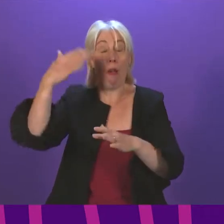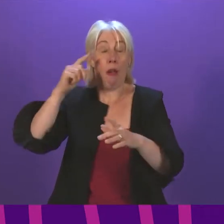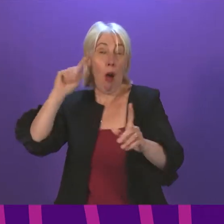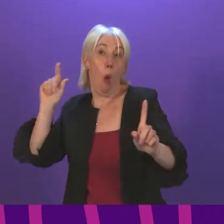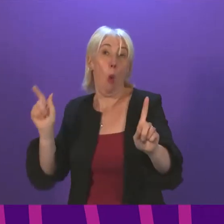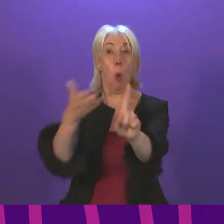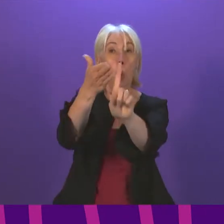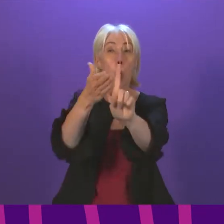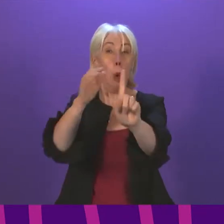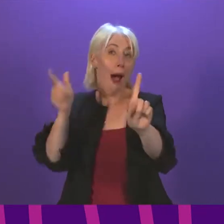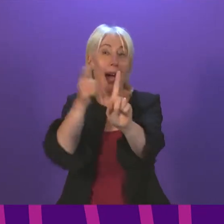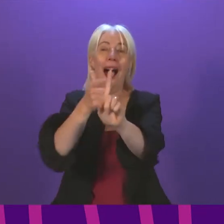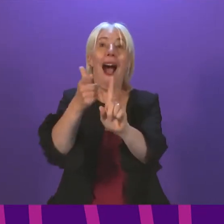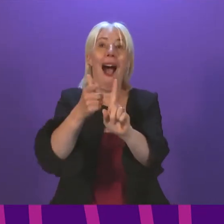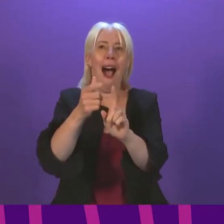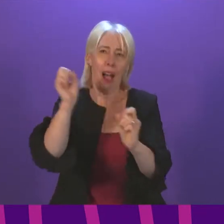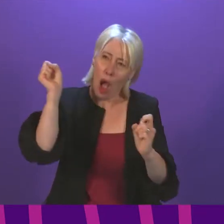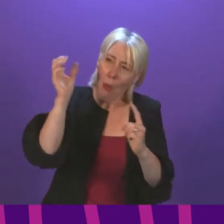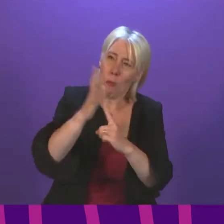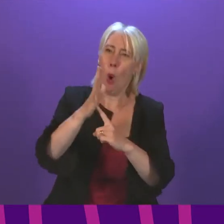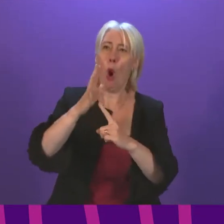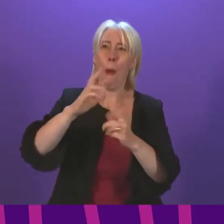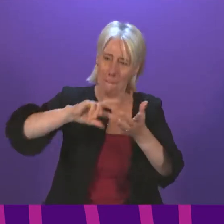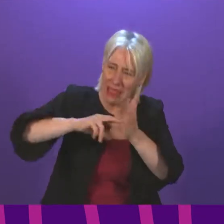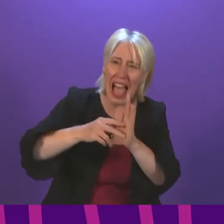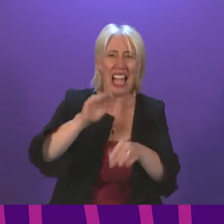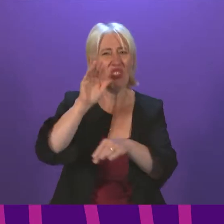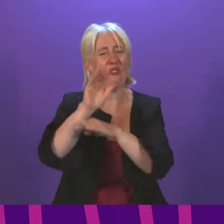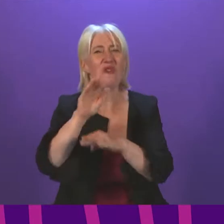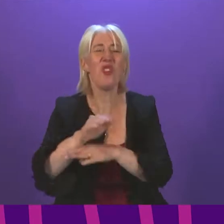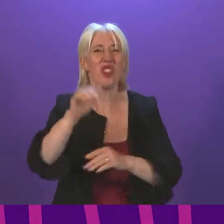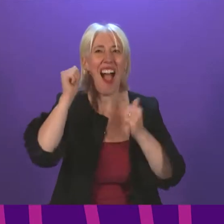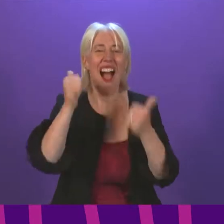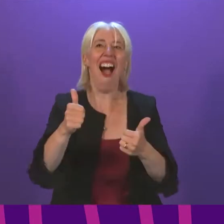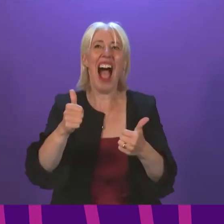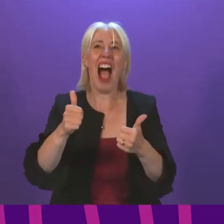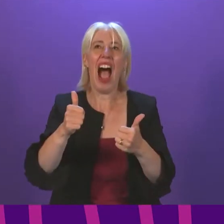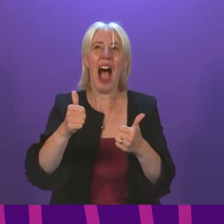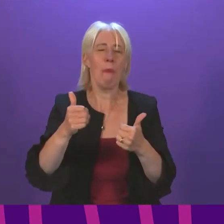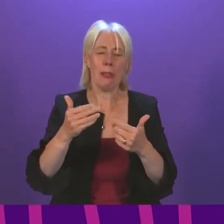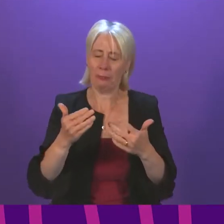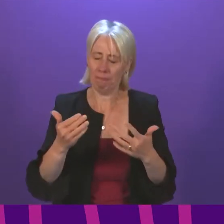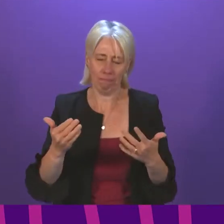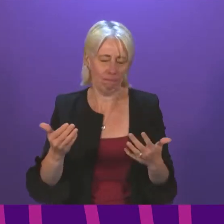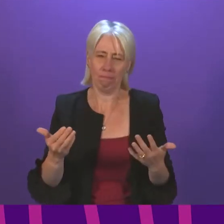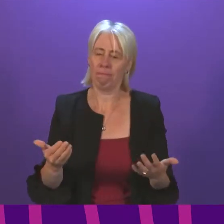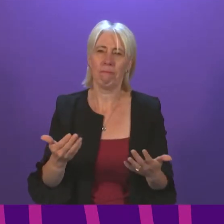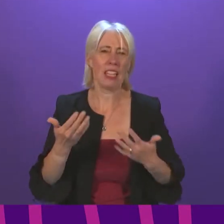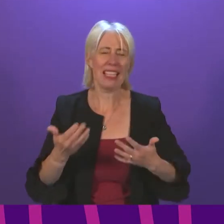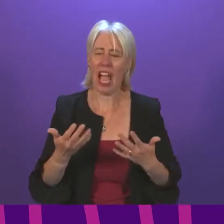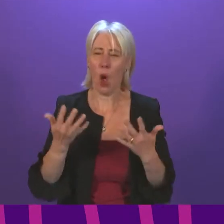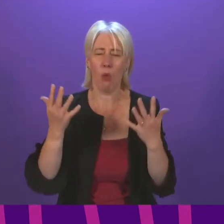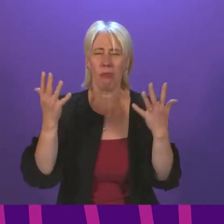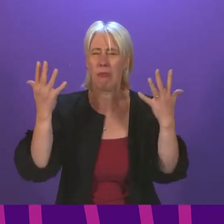someone who once had important plans for their future, but sadly their tomorrow is covered with